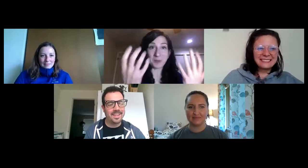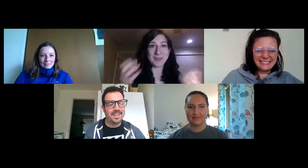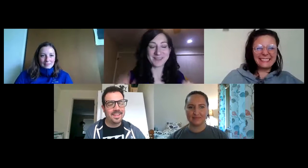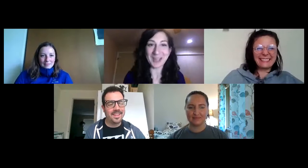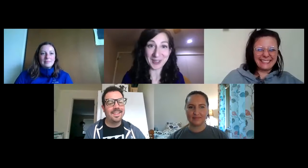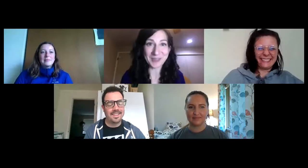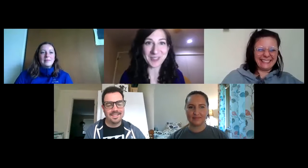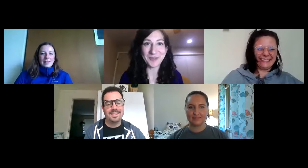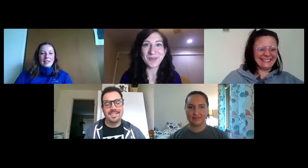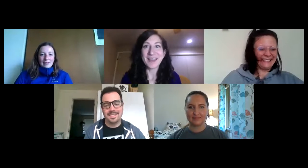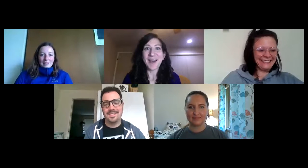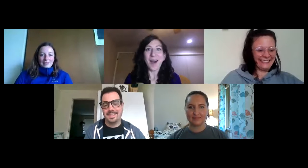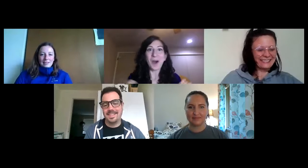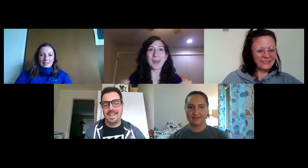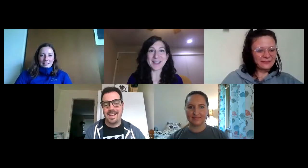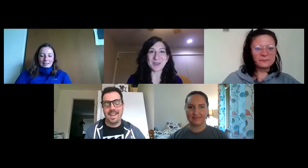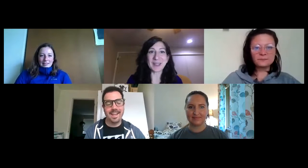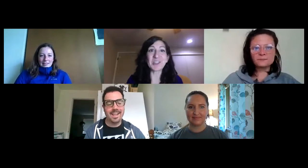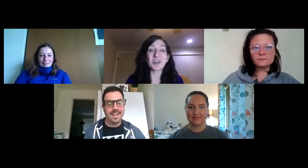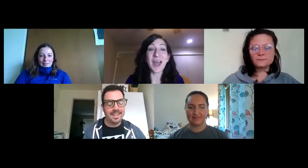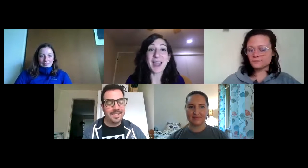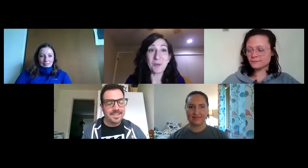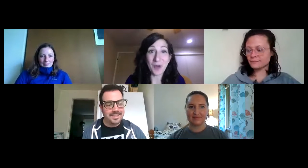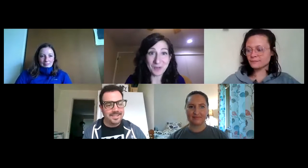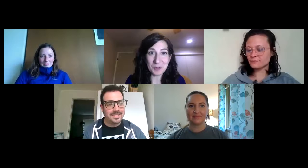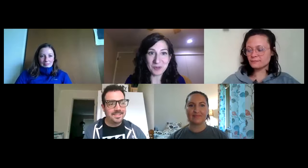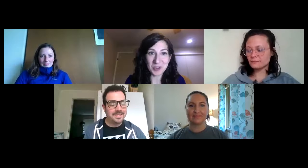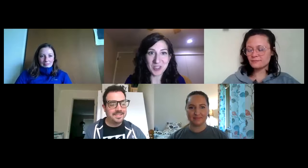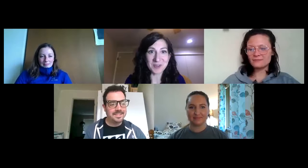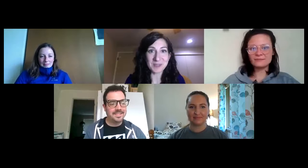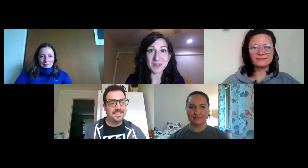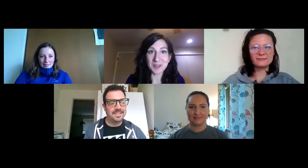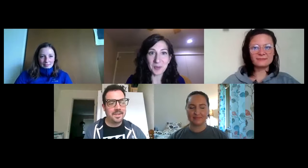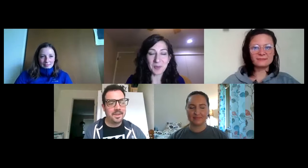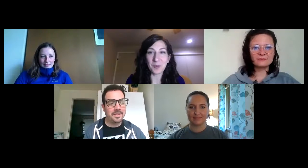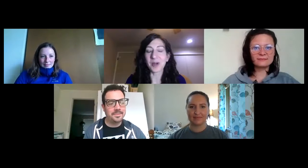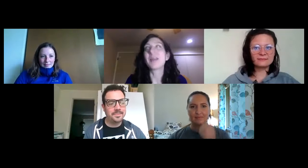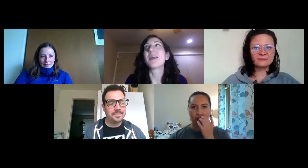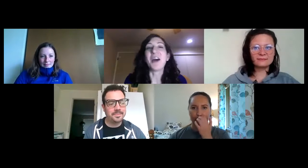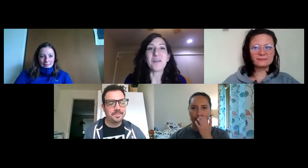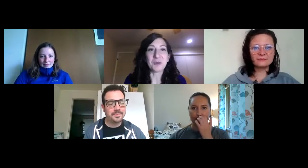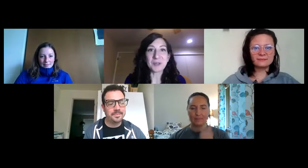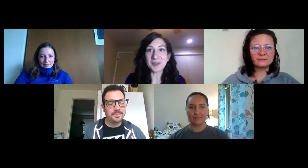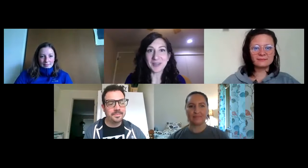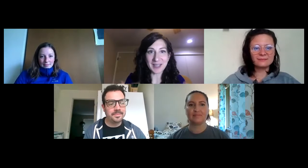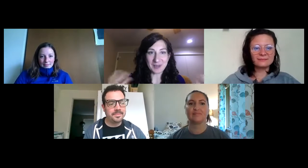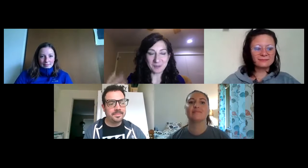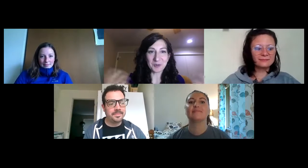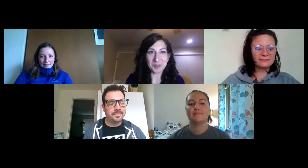was telling you to do. Okay, so we're gonna try one more version. So this one's a little bit more of a real, again, we're really